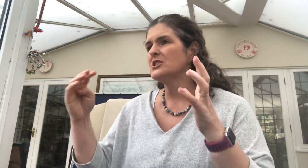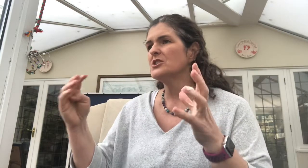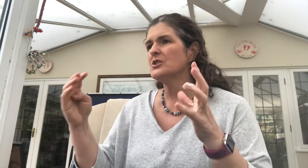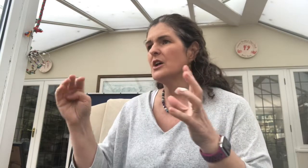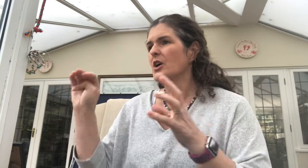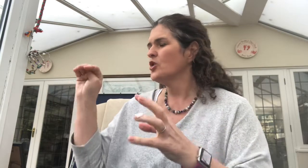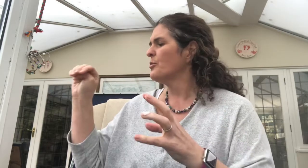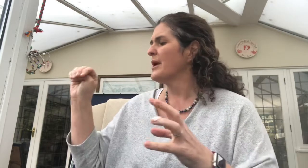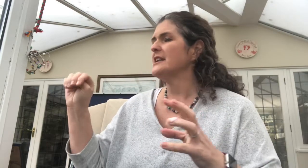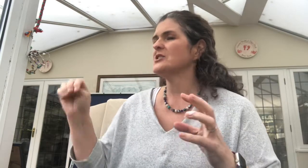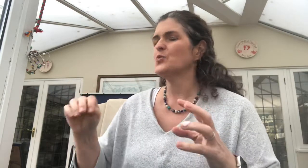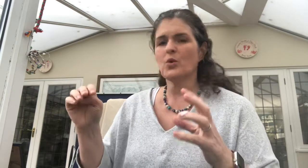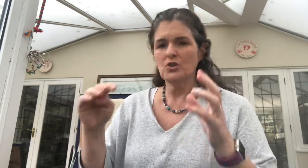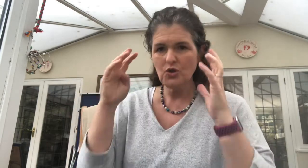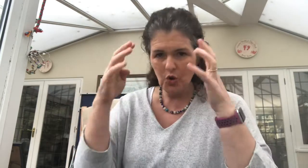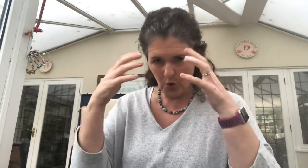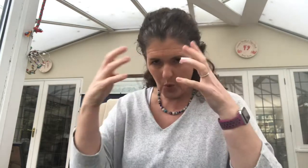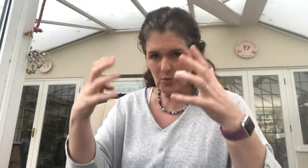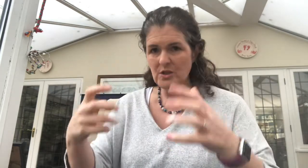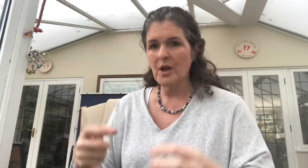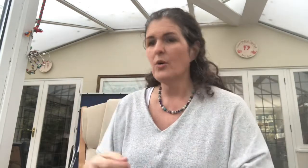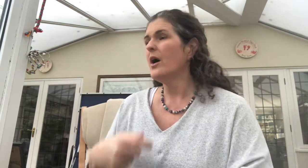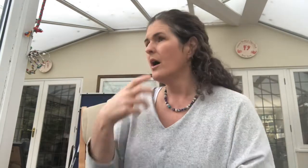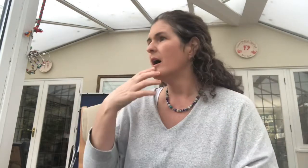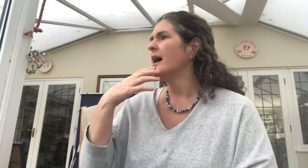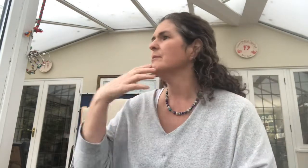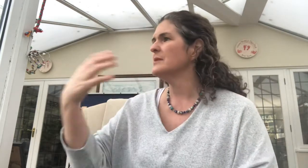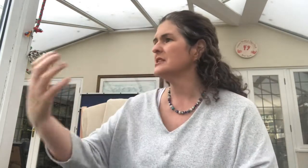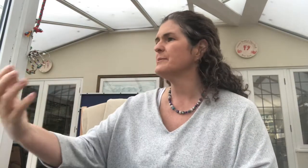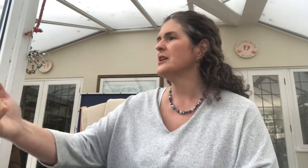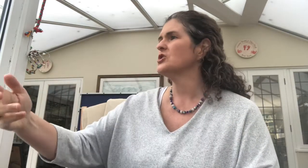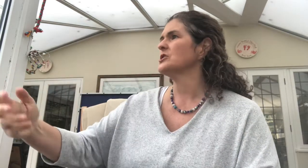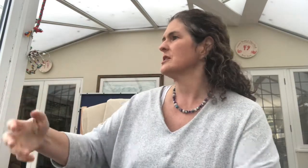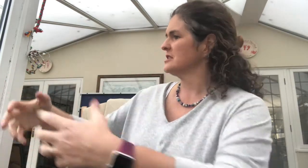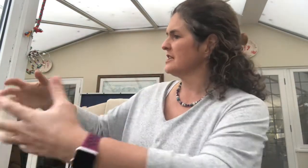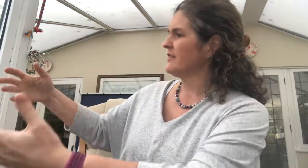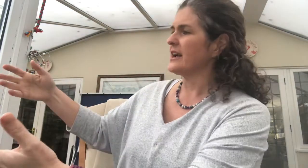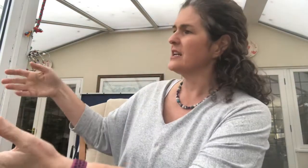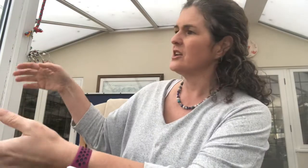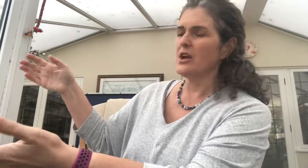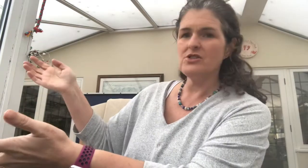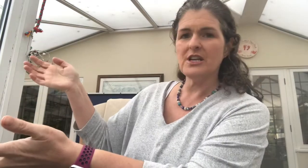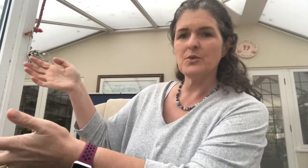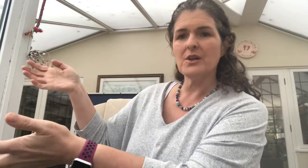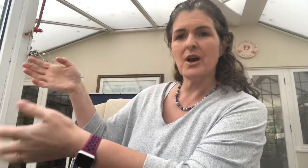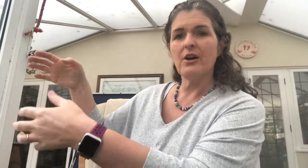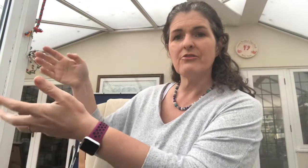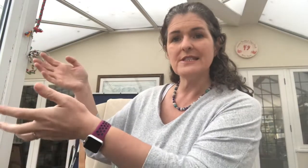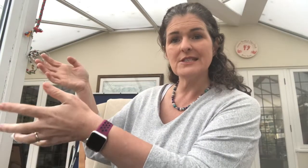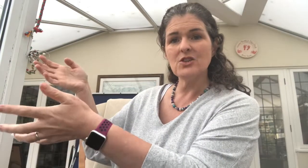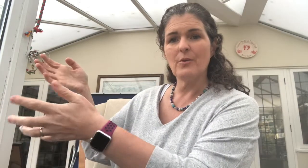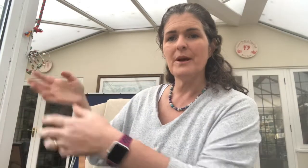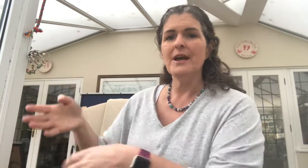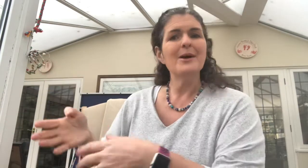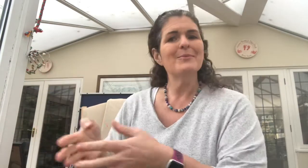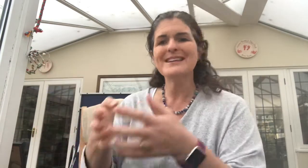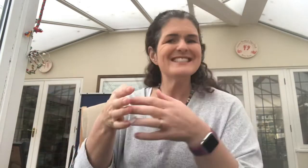brain doesn't want you to go, oh I must be logical and see if I can negotiate with a car for it to stop, because you